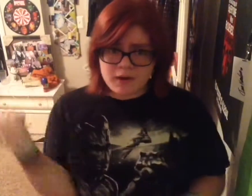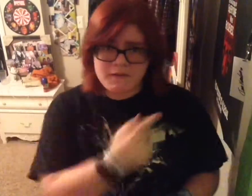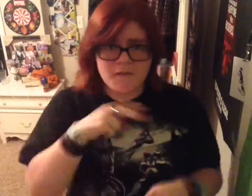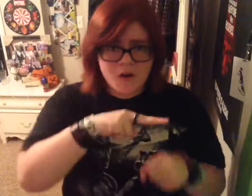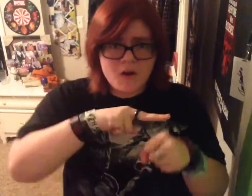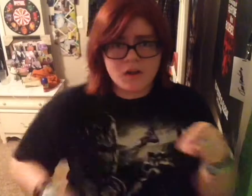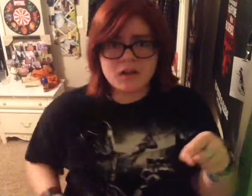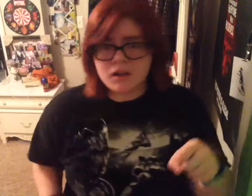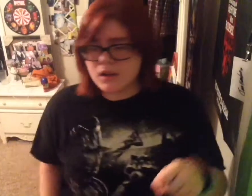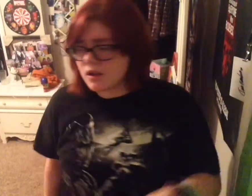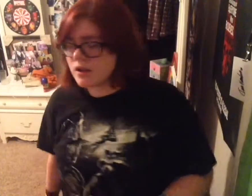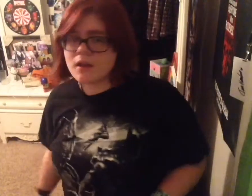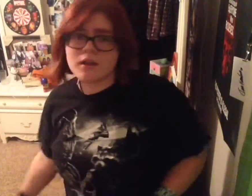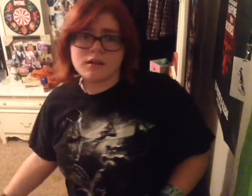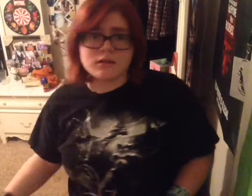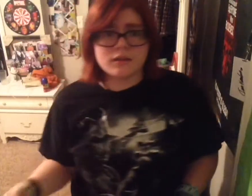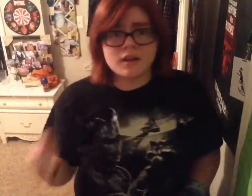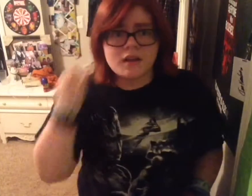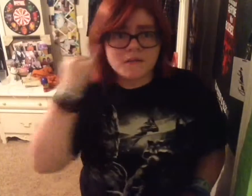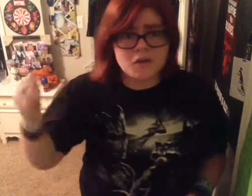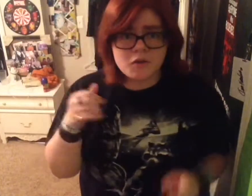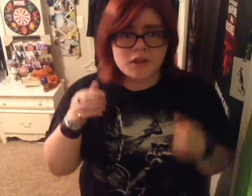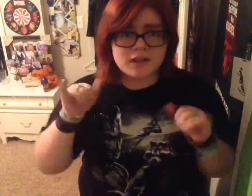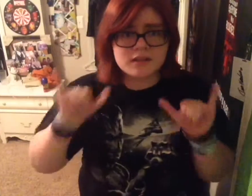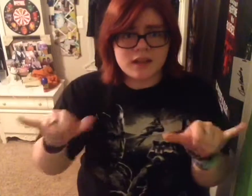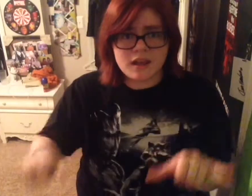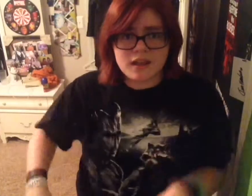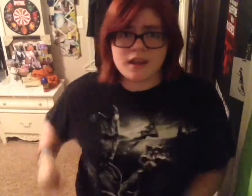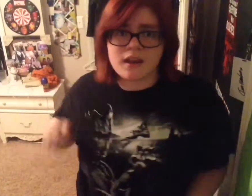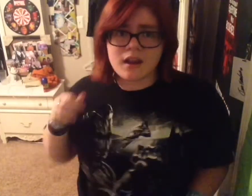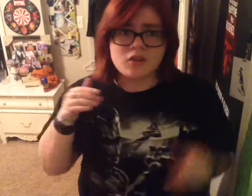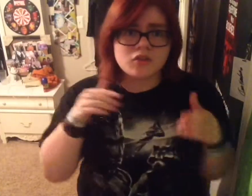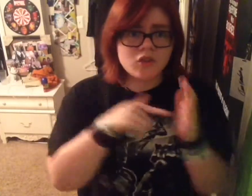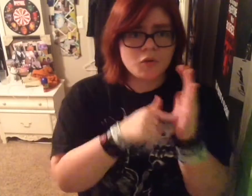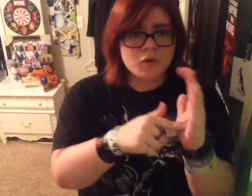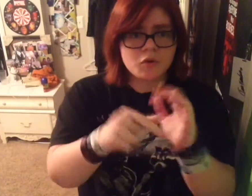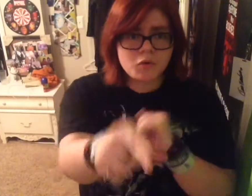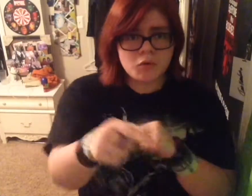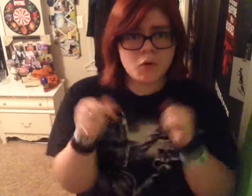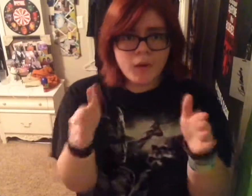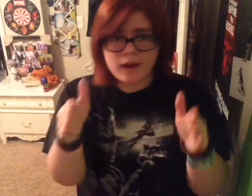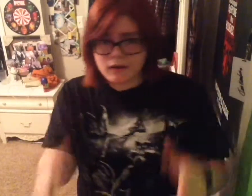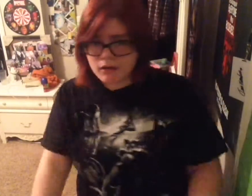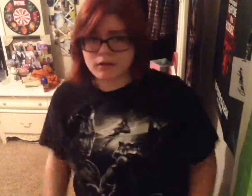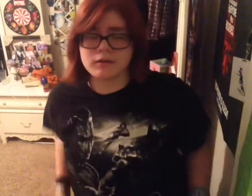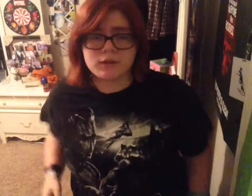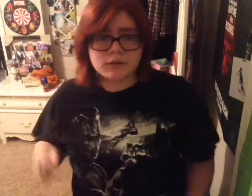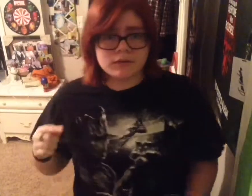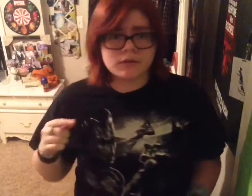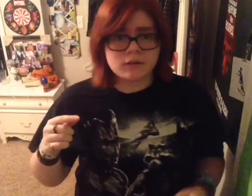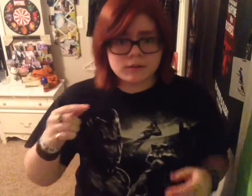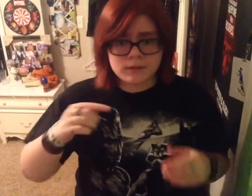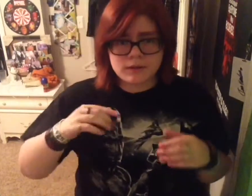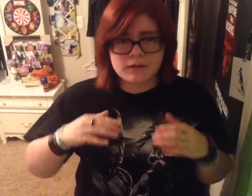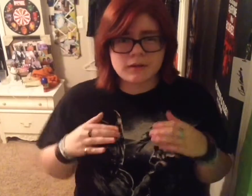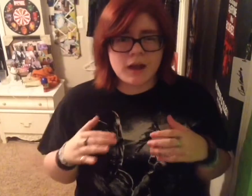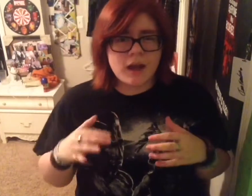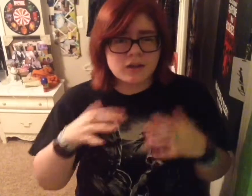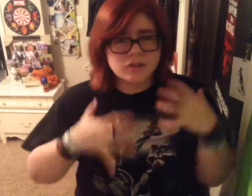fall And if you can stay there, I'll show you The way you have to find the ashes